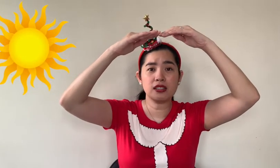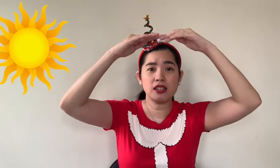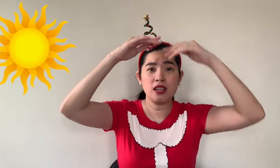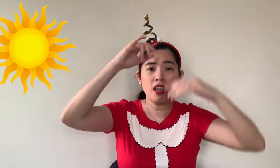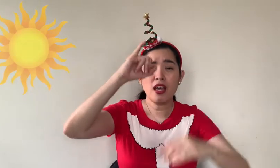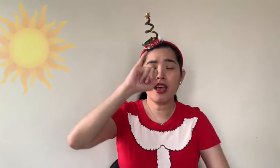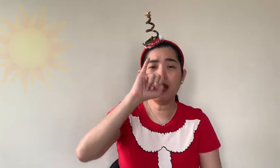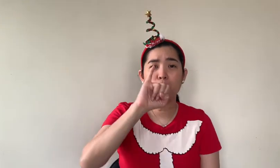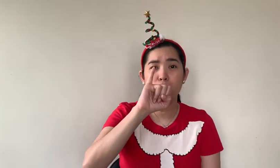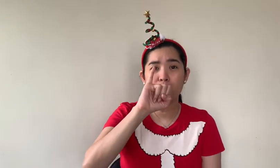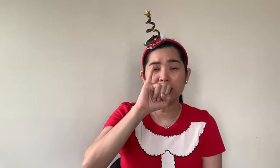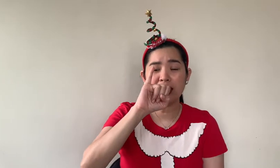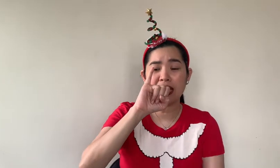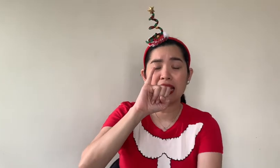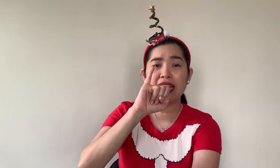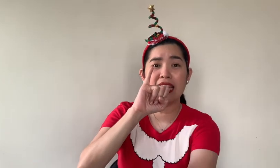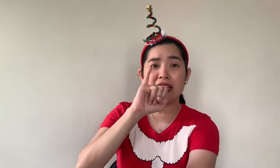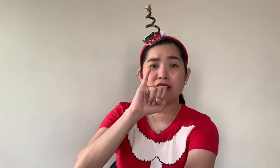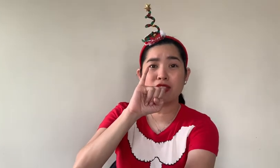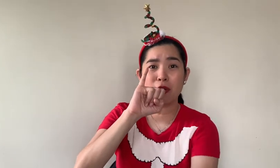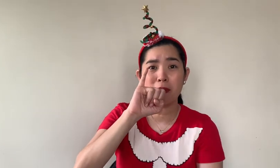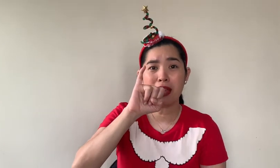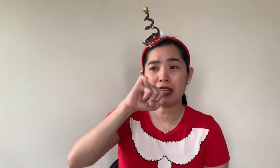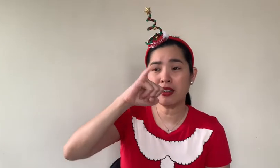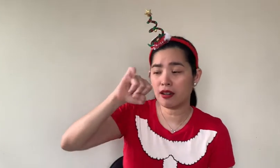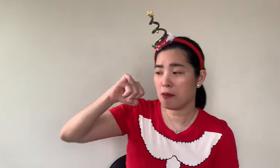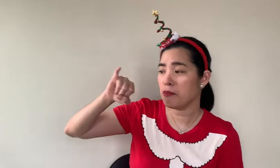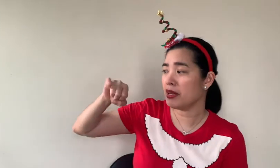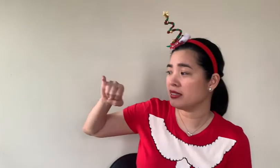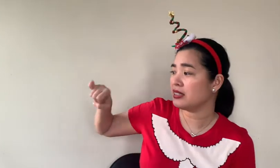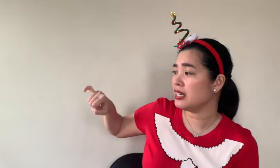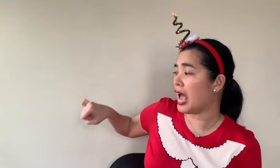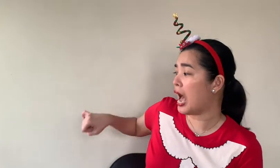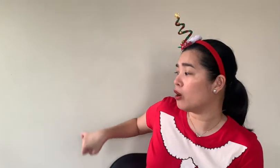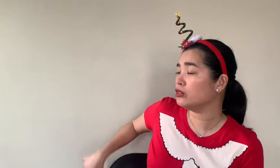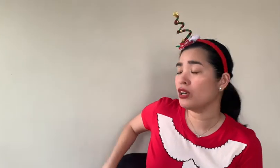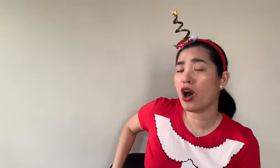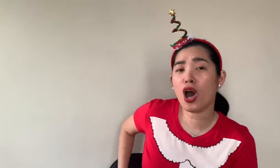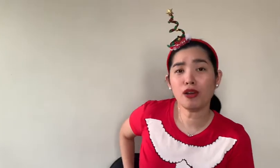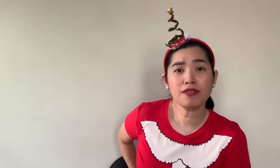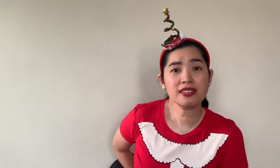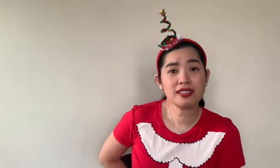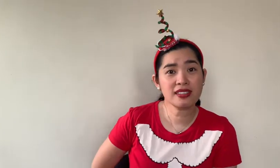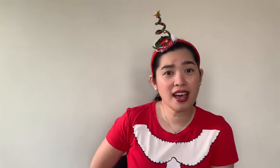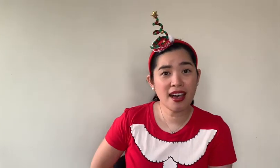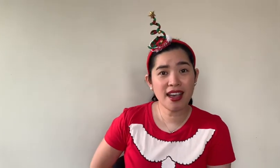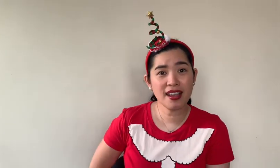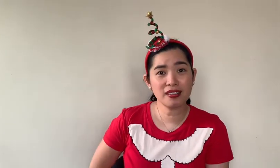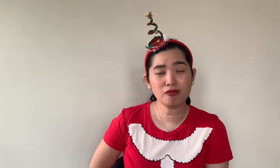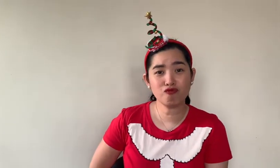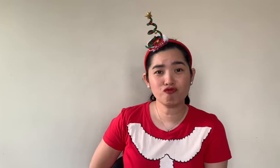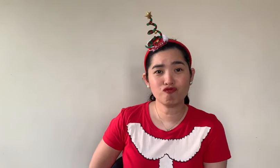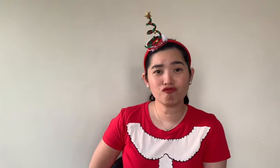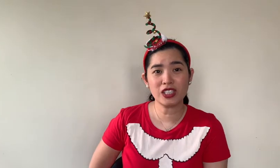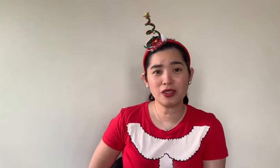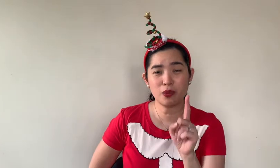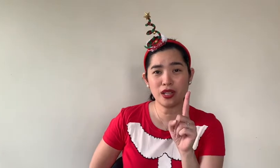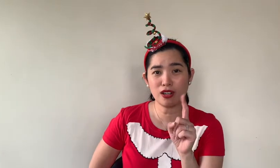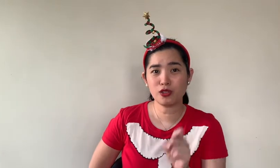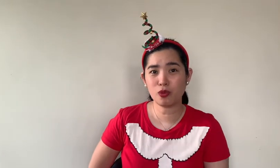And one little snowman melted out of sight. Bye. We lost one